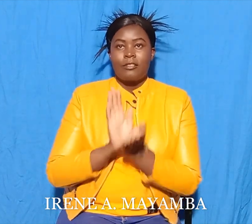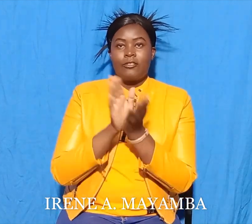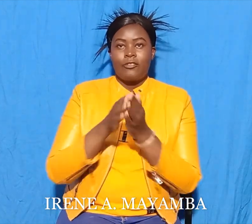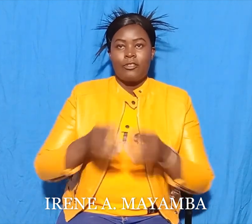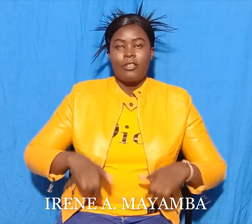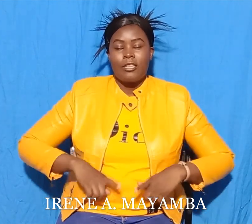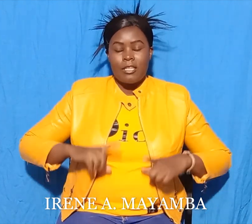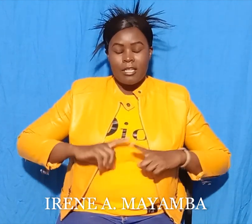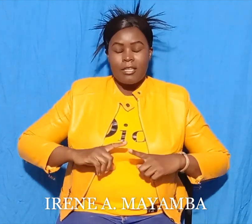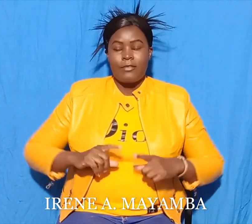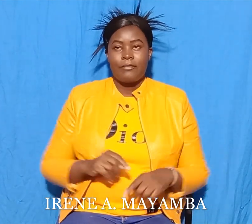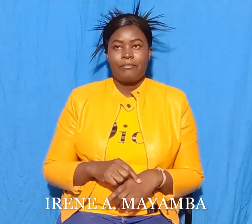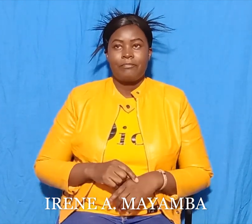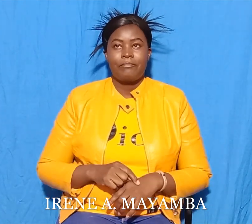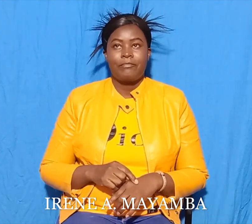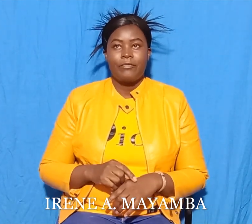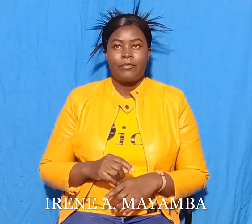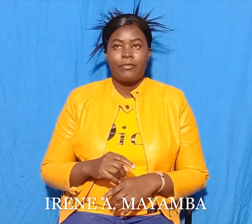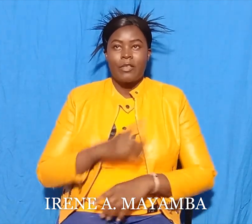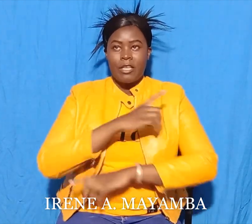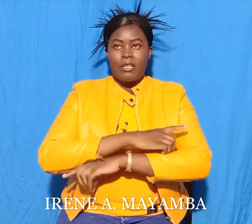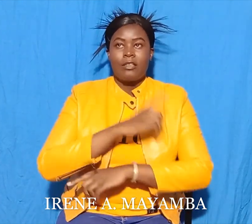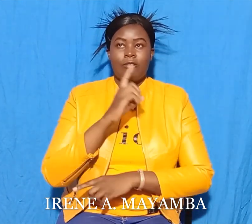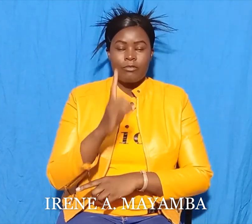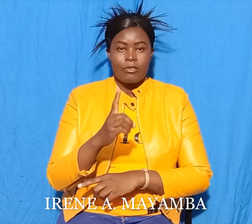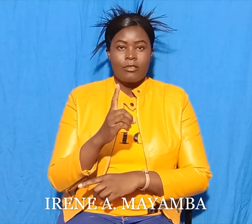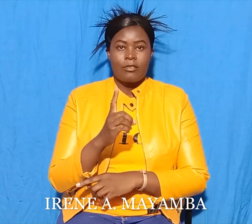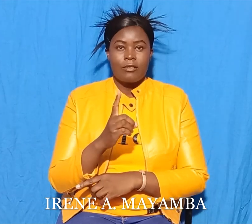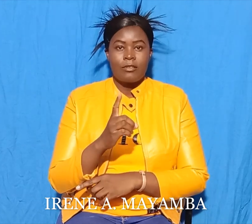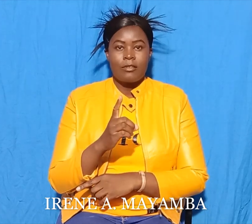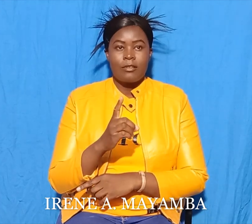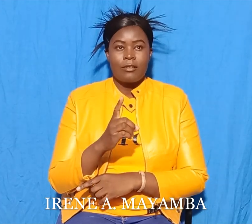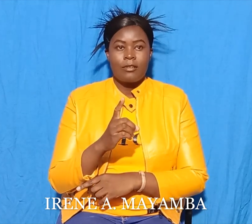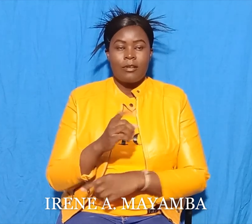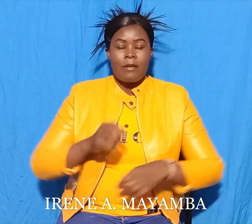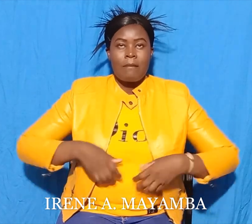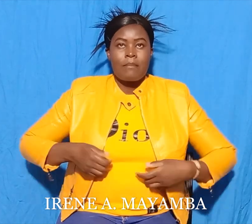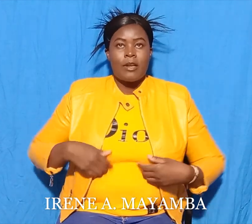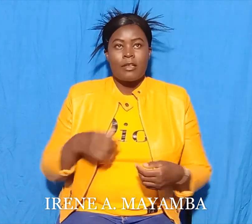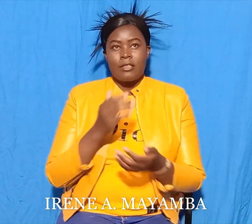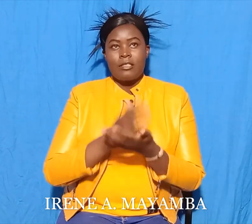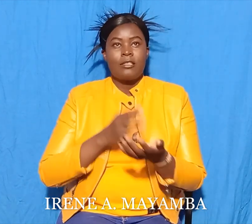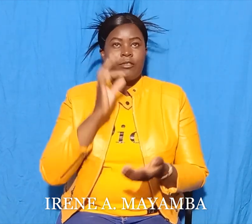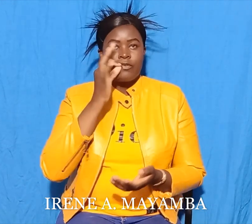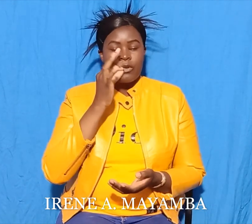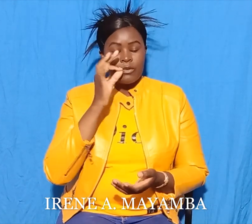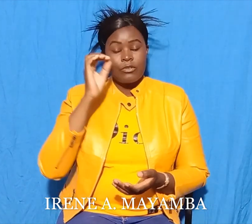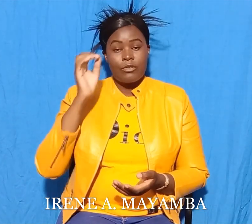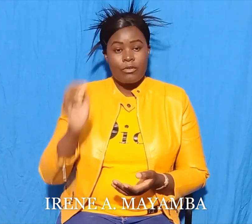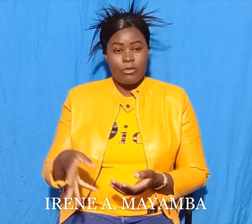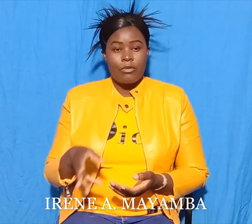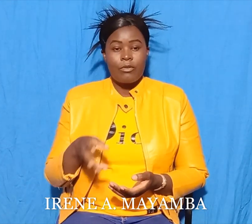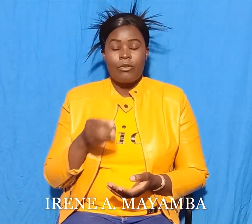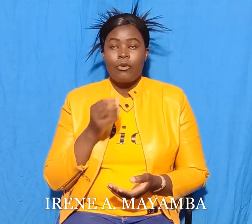One day the monkey threw some of the fruits into the water. The crocodile ate it up.